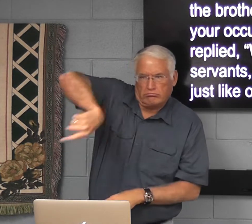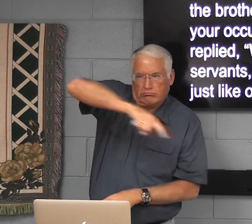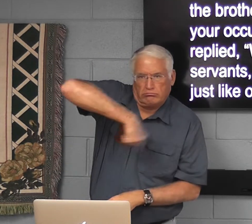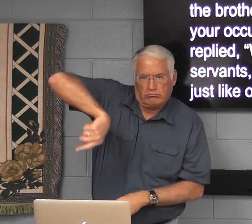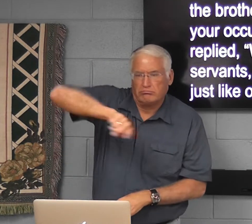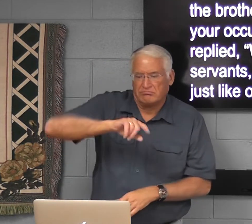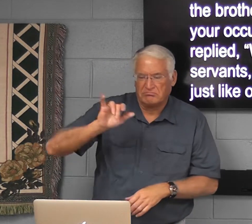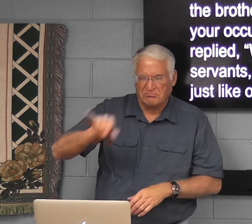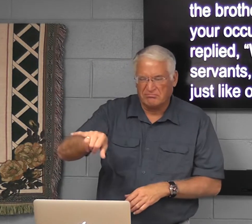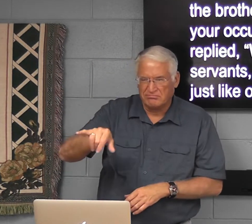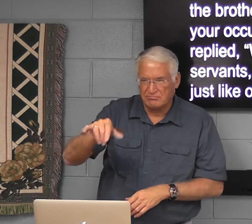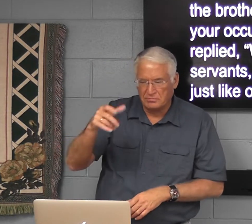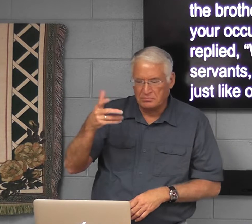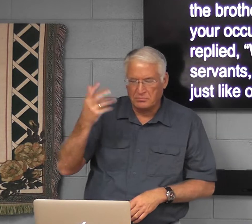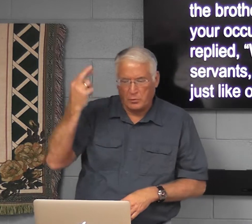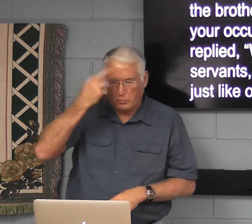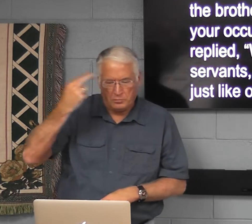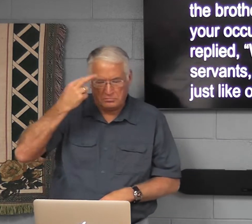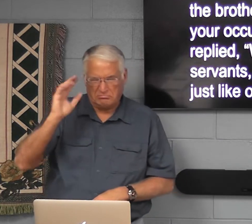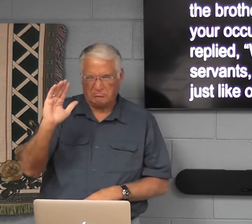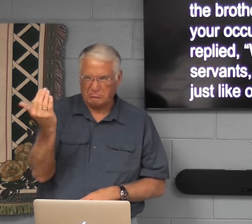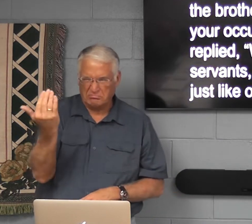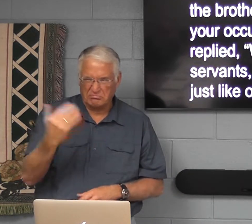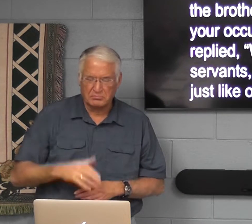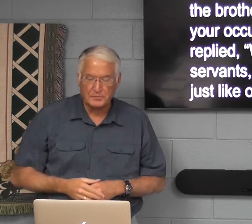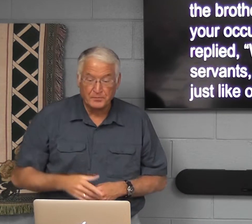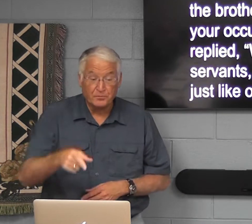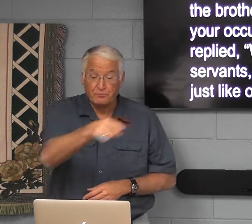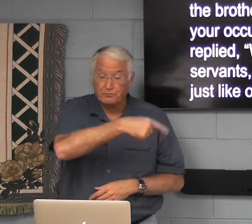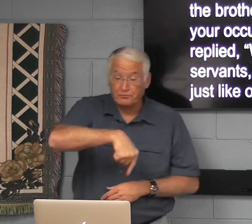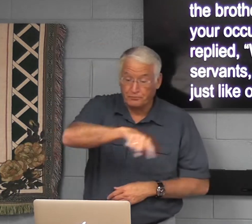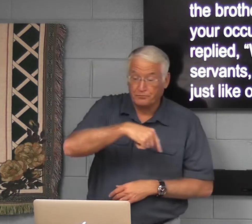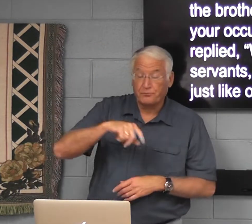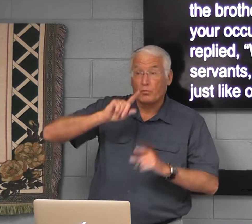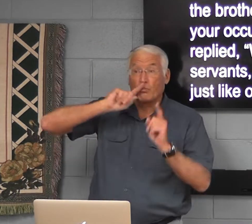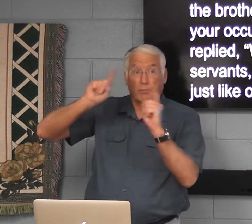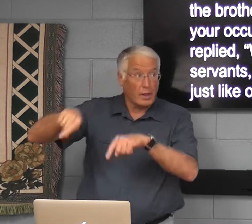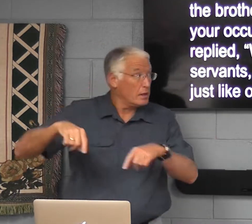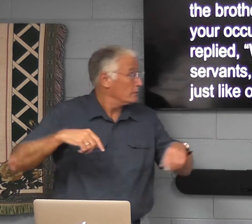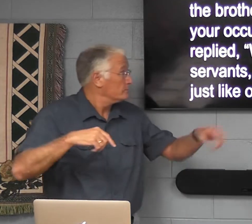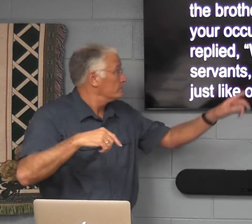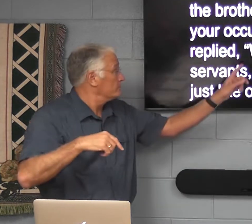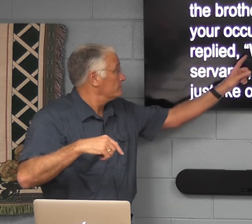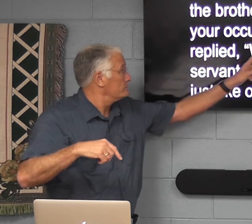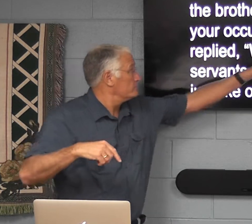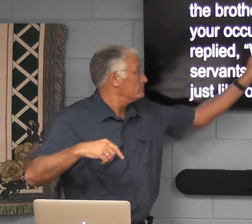or my job or occupation is a shepherd. So they replied,